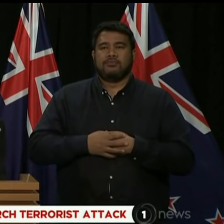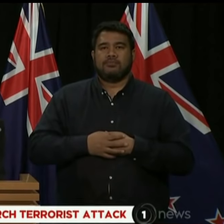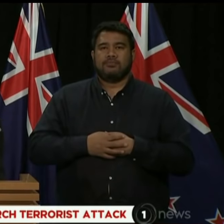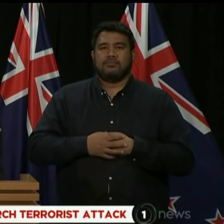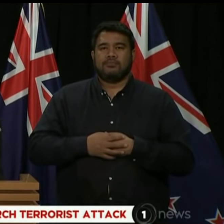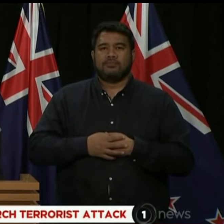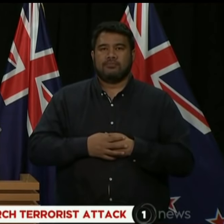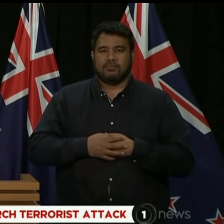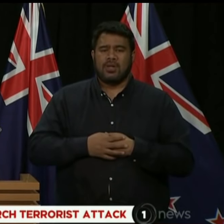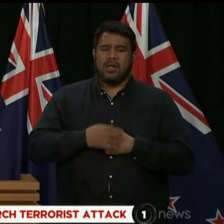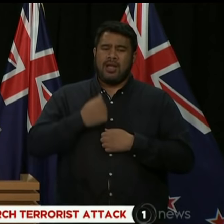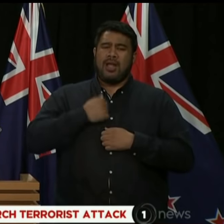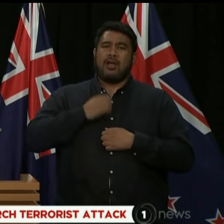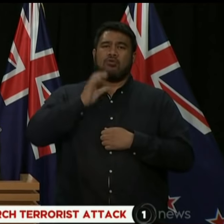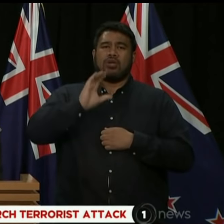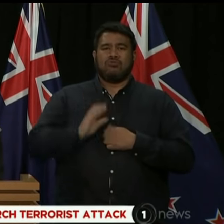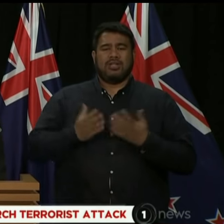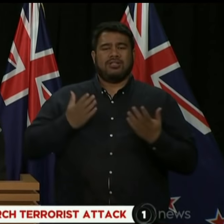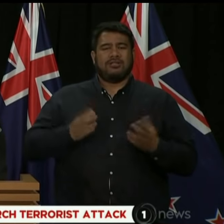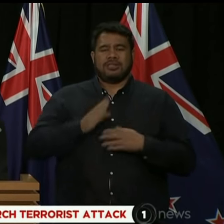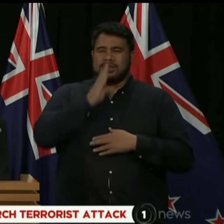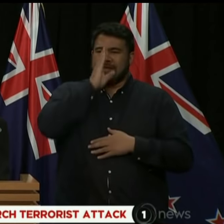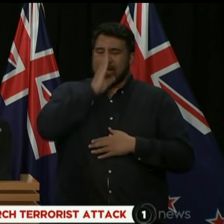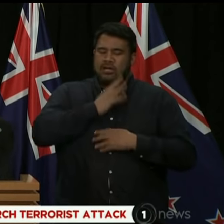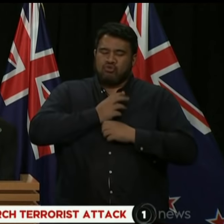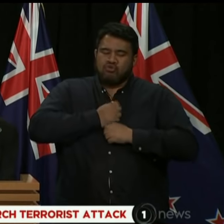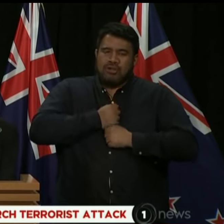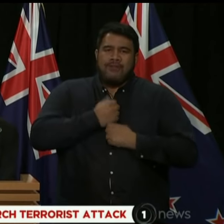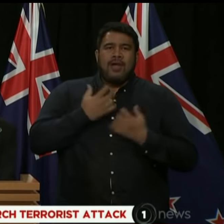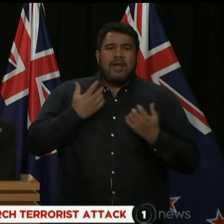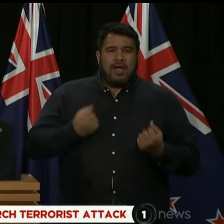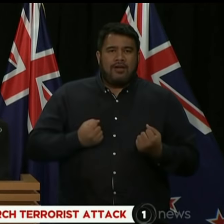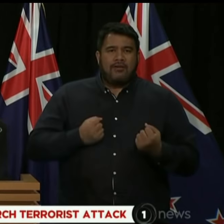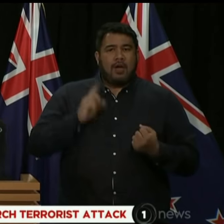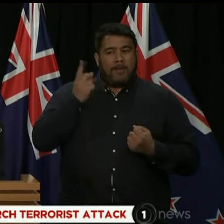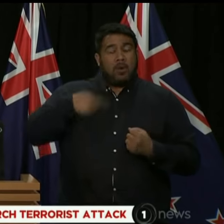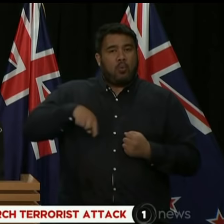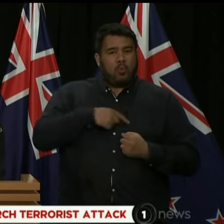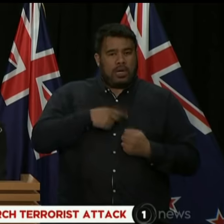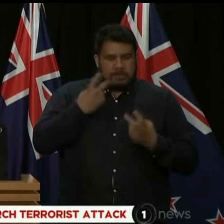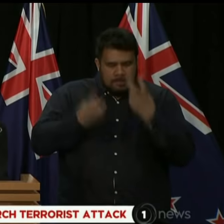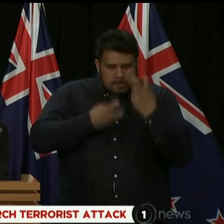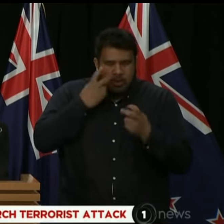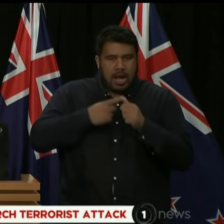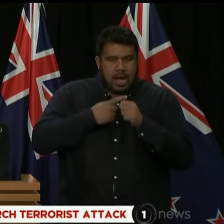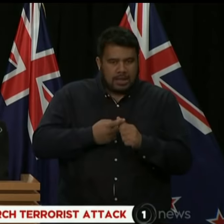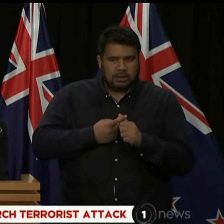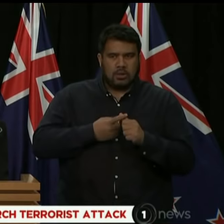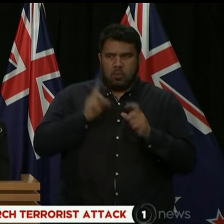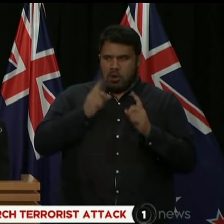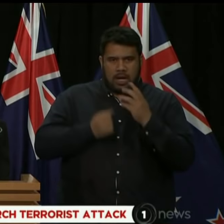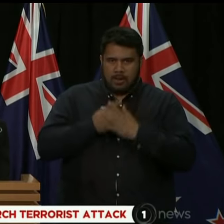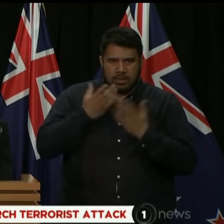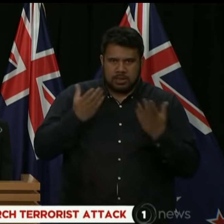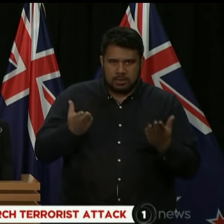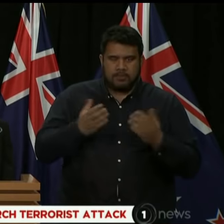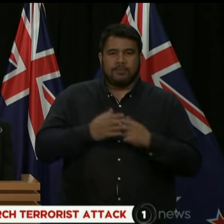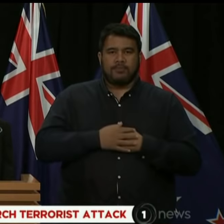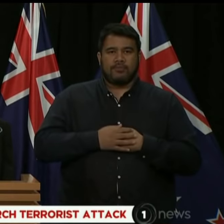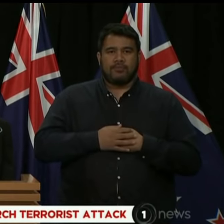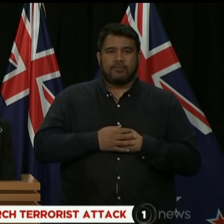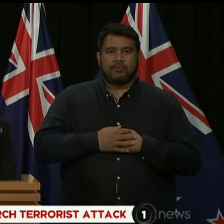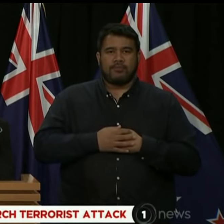are seeking answers. I want to speak specifically about the firearms used in this terrorist